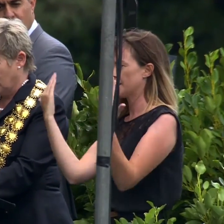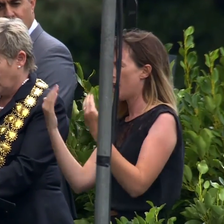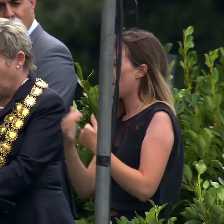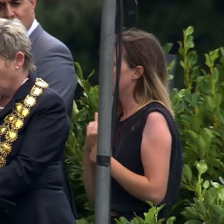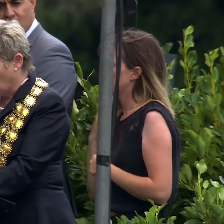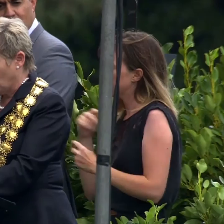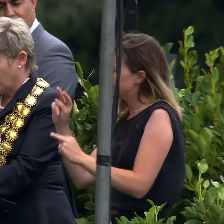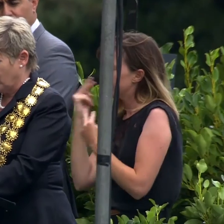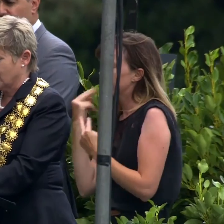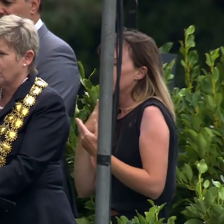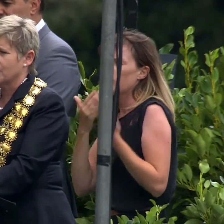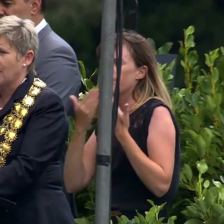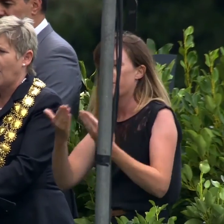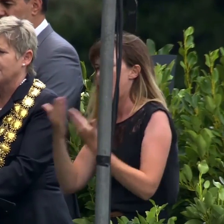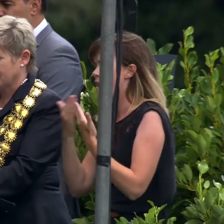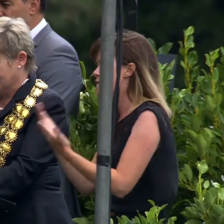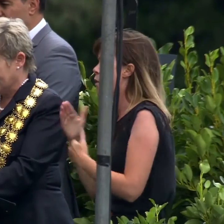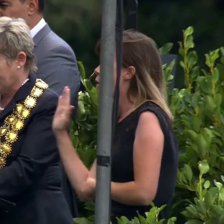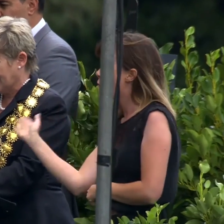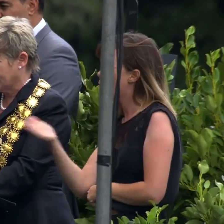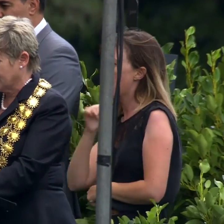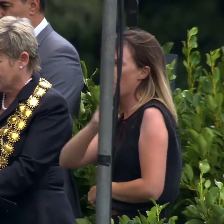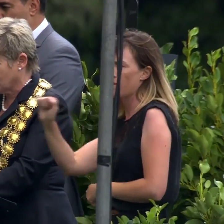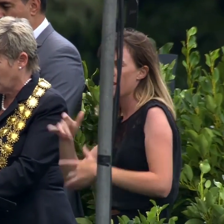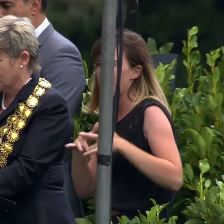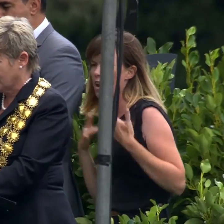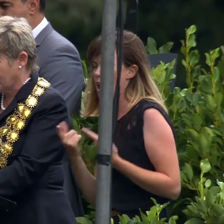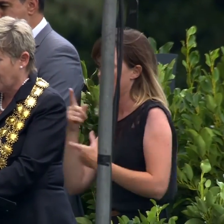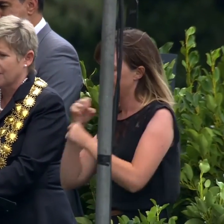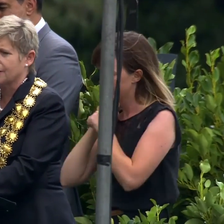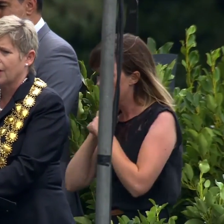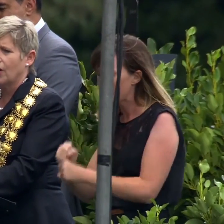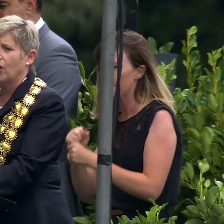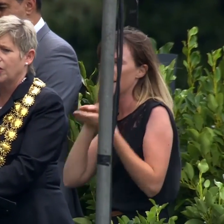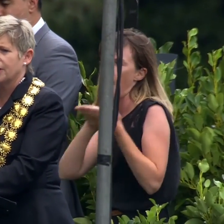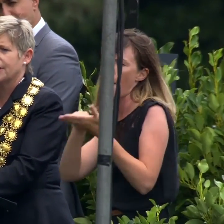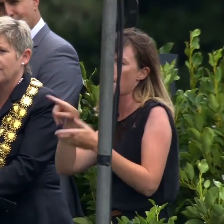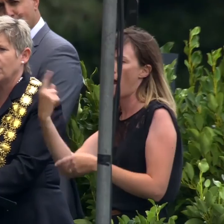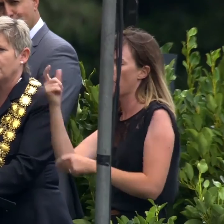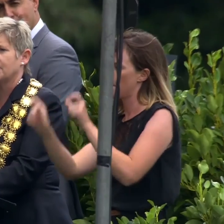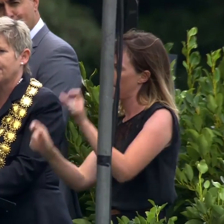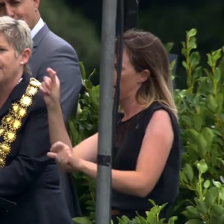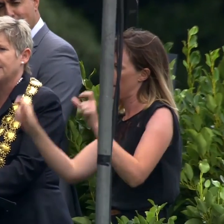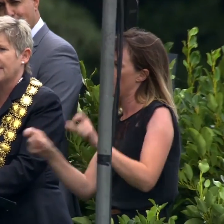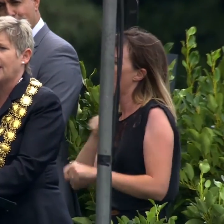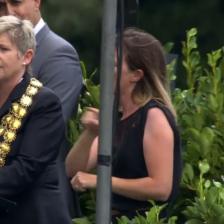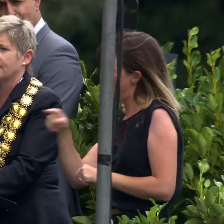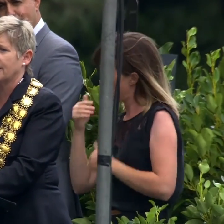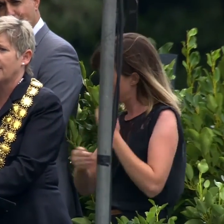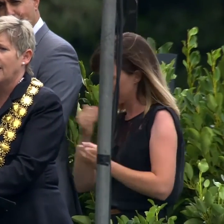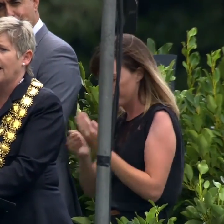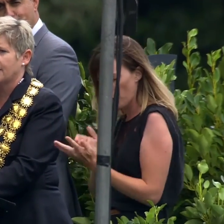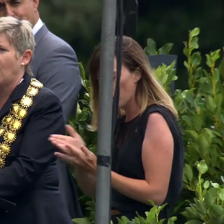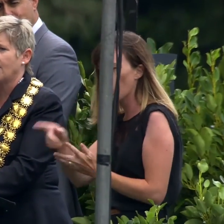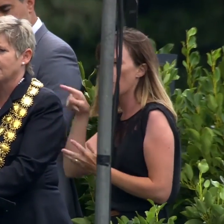on all those whose lives are dedicated to the service of others who continue to defend our